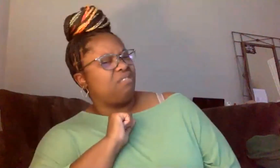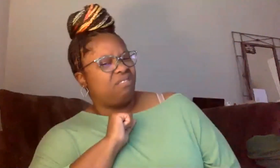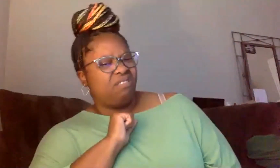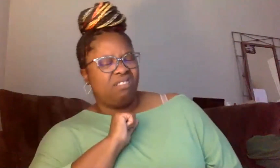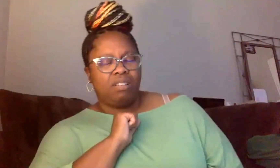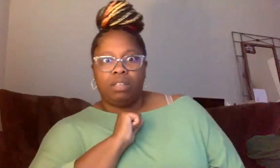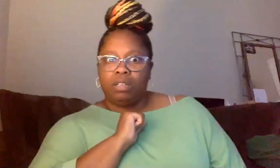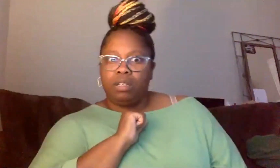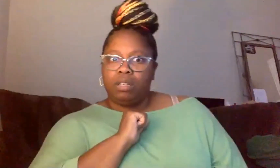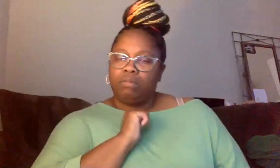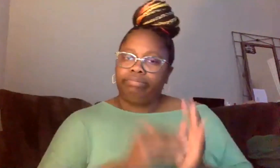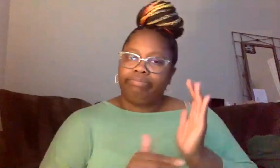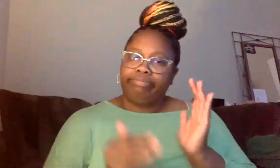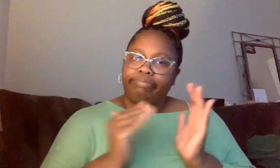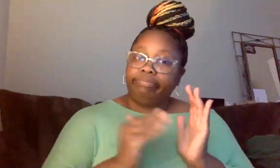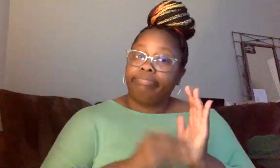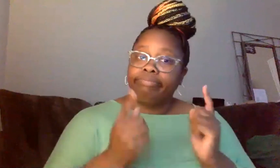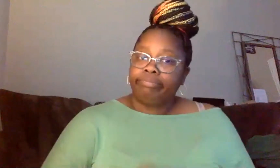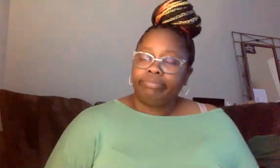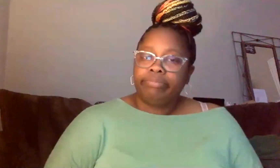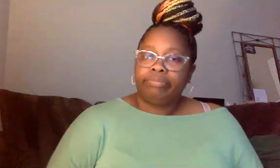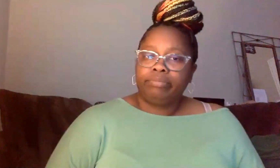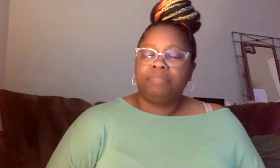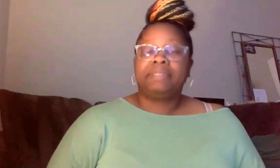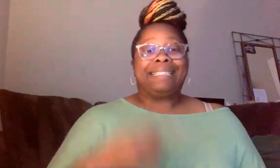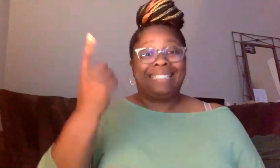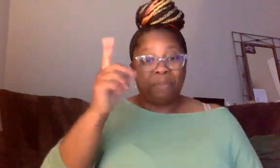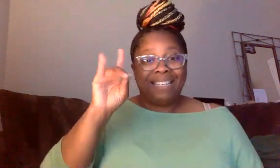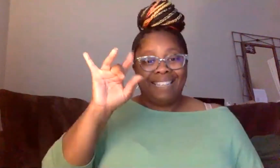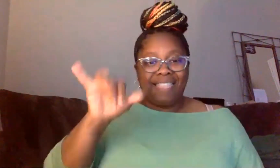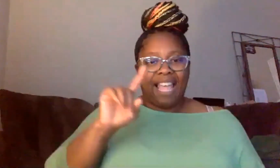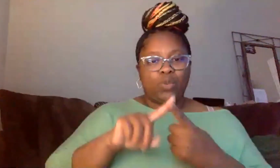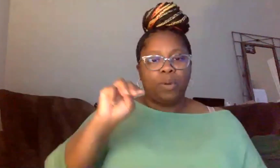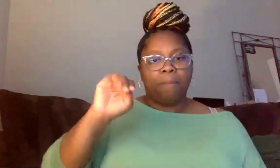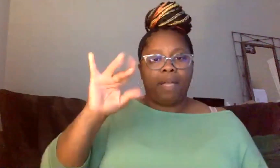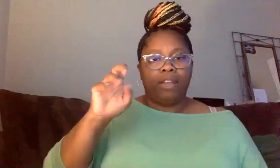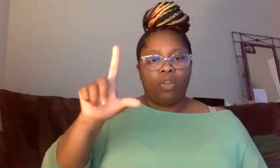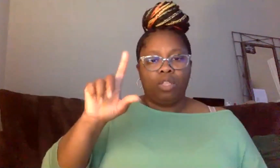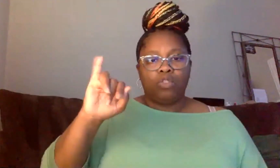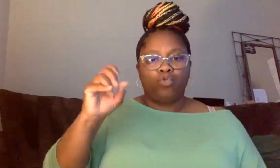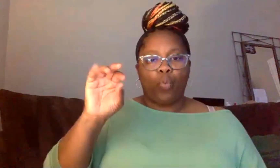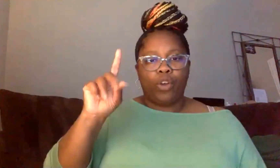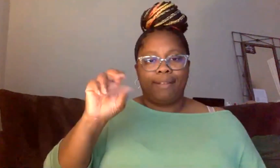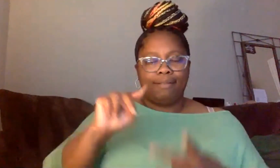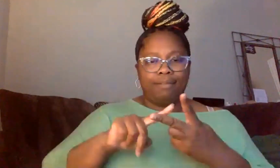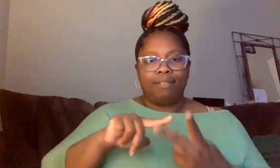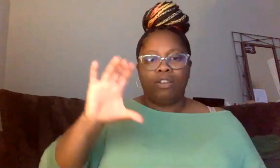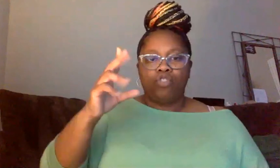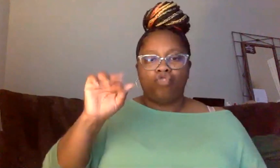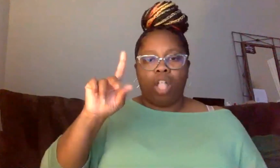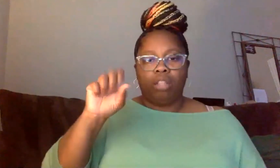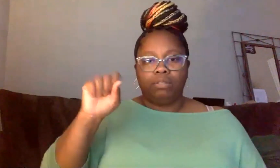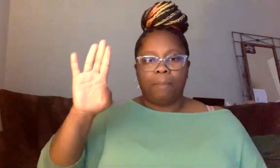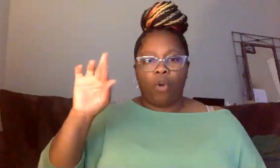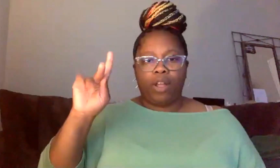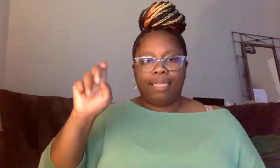time and time again, even to the point where someone did that to Michael Jordan and Charles Barkley as they entered into